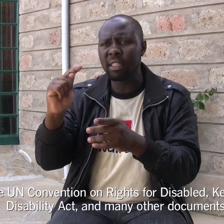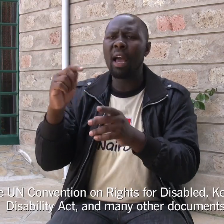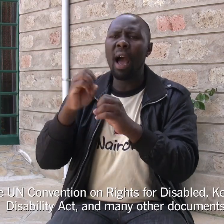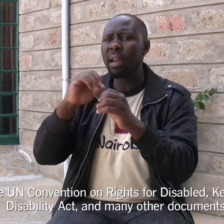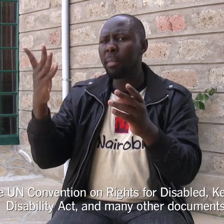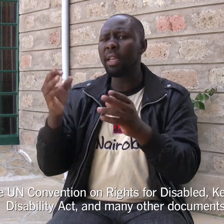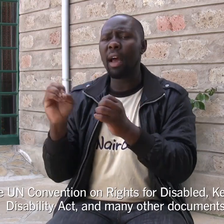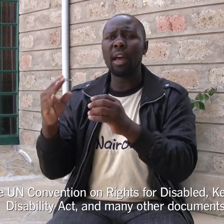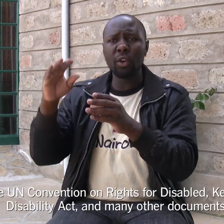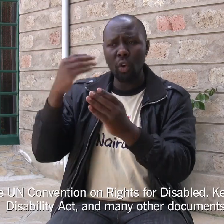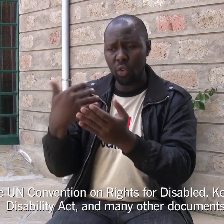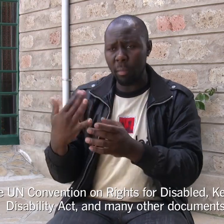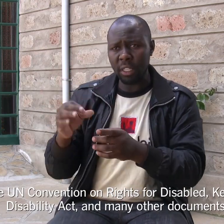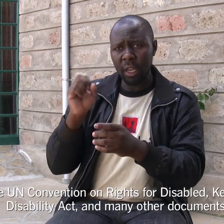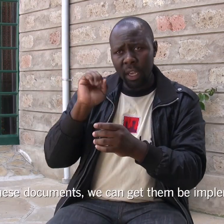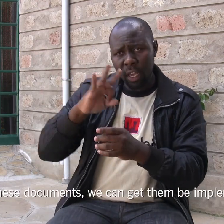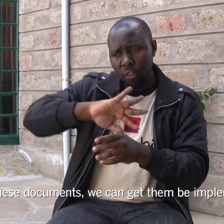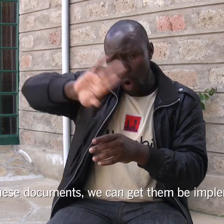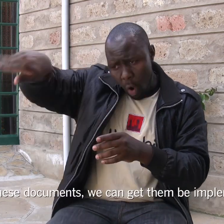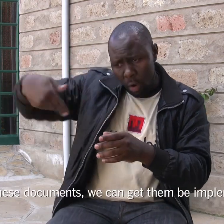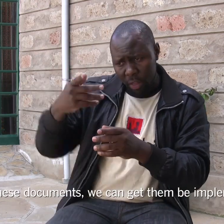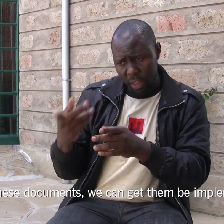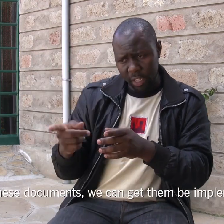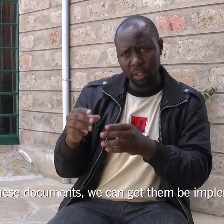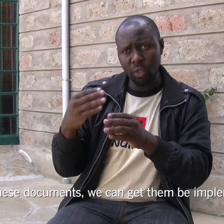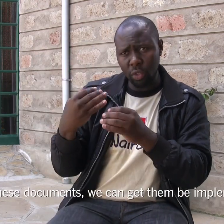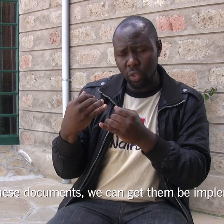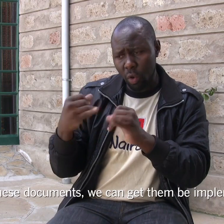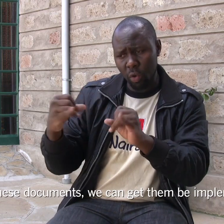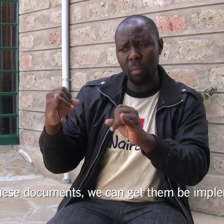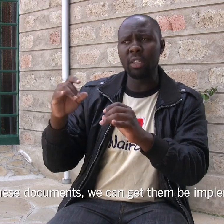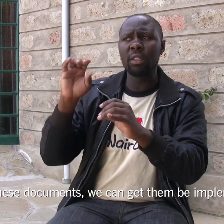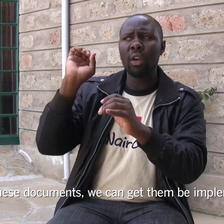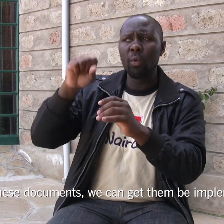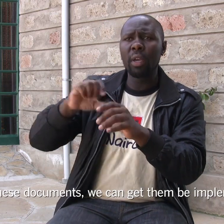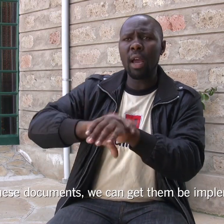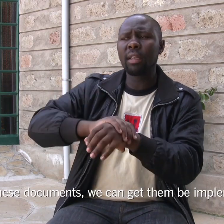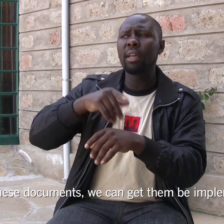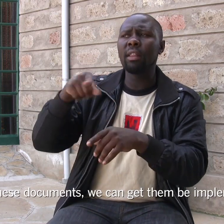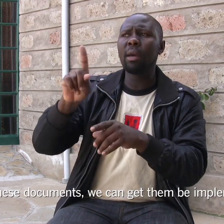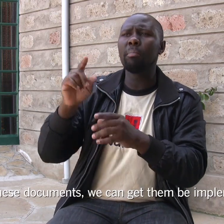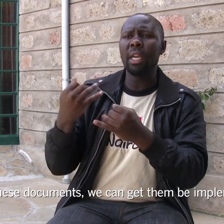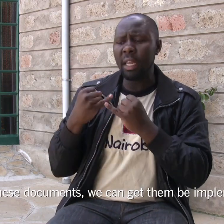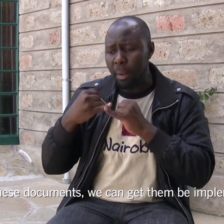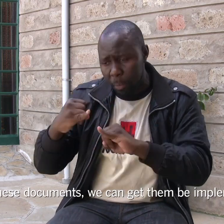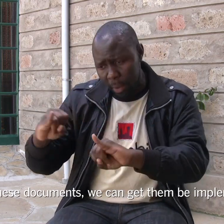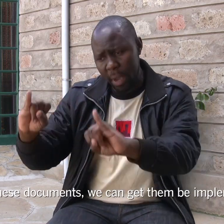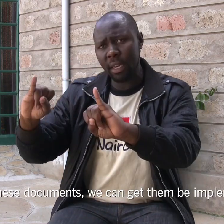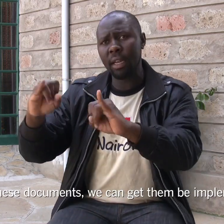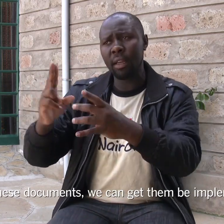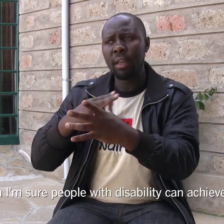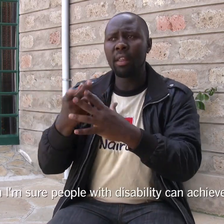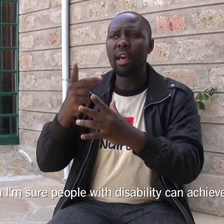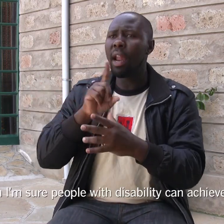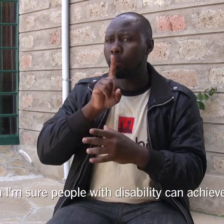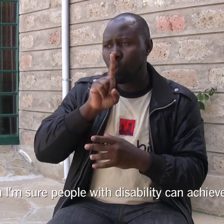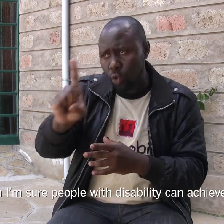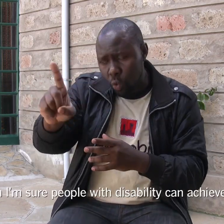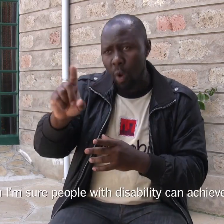and many other documents. If all these documents we can get them being implemented, then I'm sure